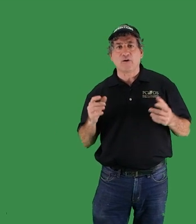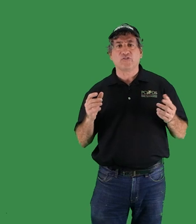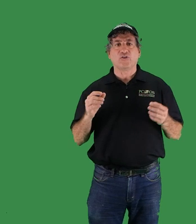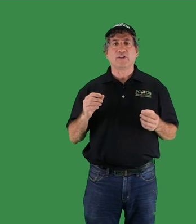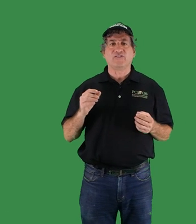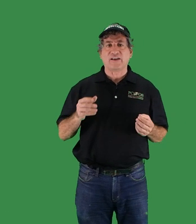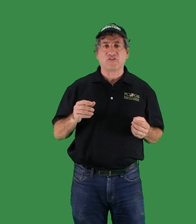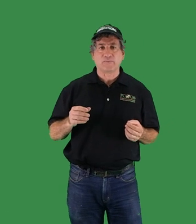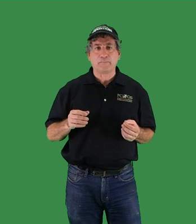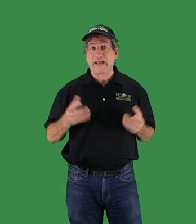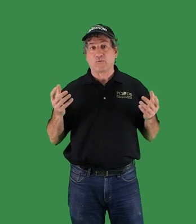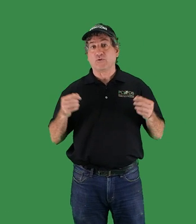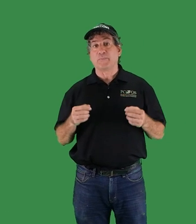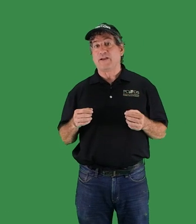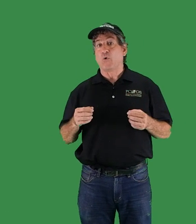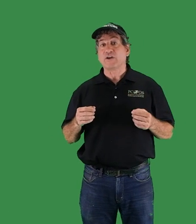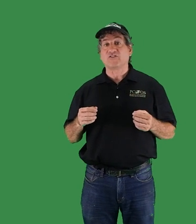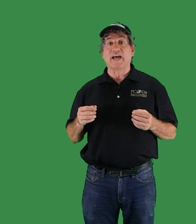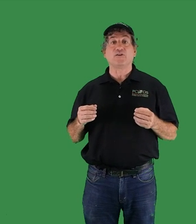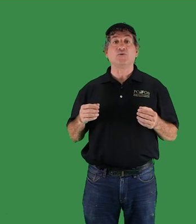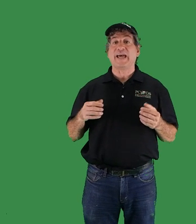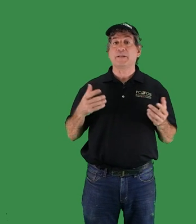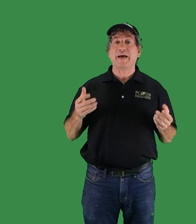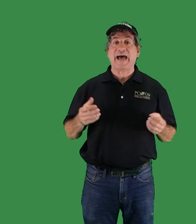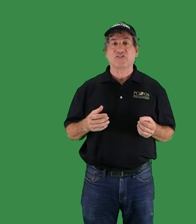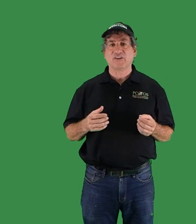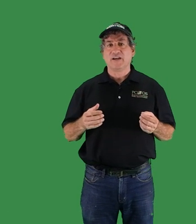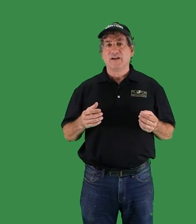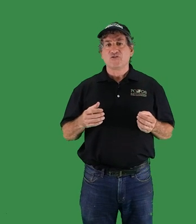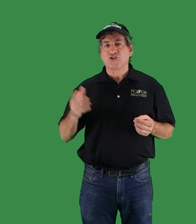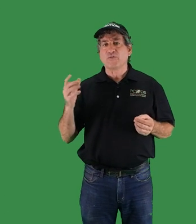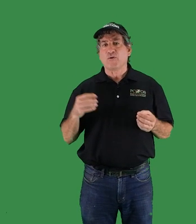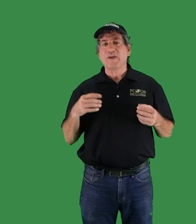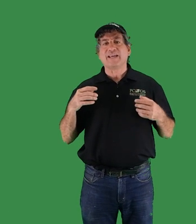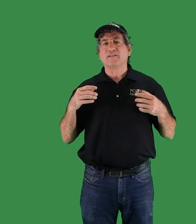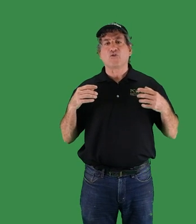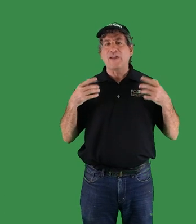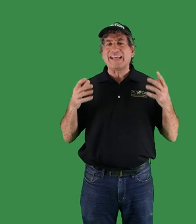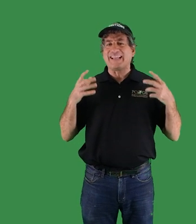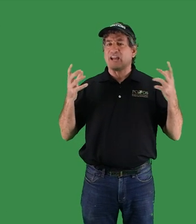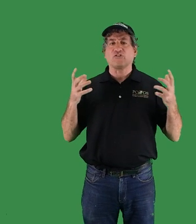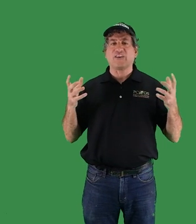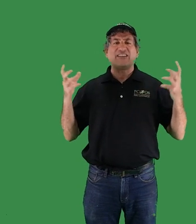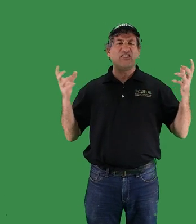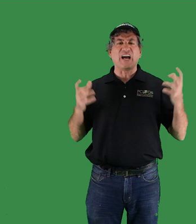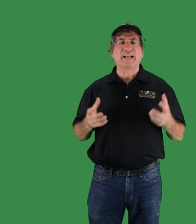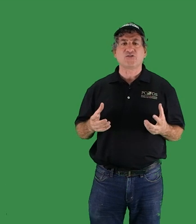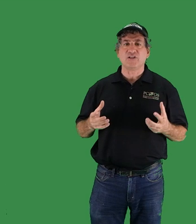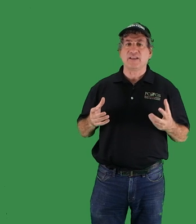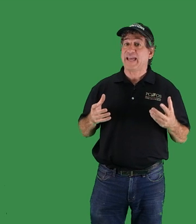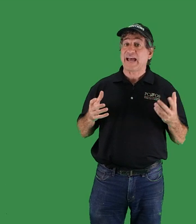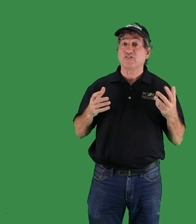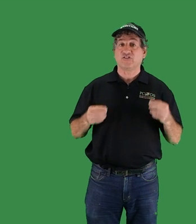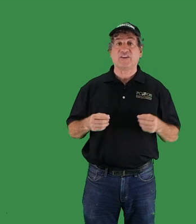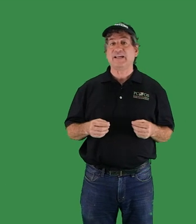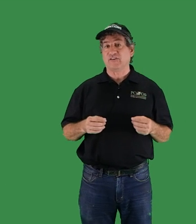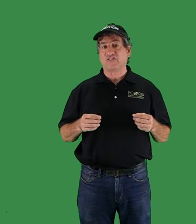Arizona desert bankrolled by oil tycoon Ed Bass shown that we can create an AirSats ecology that can sustain us